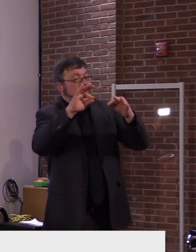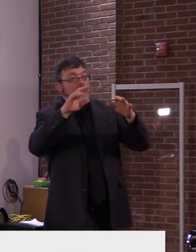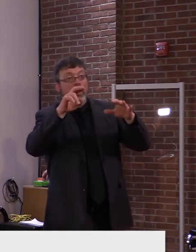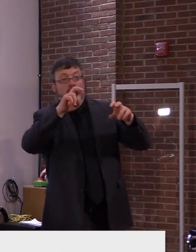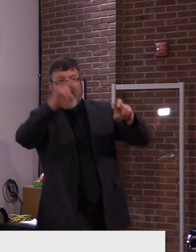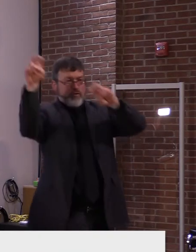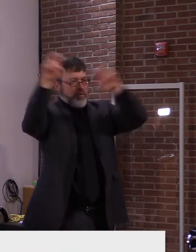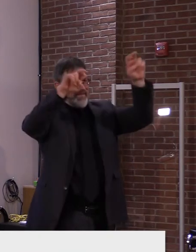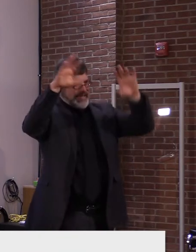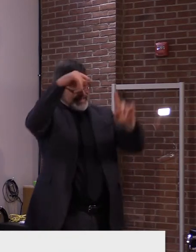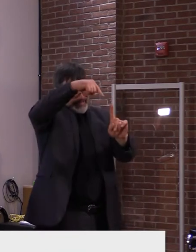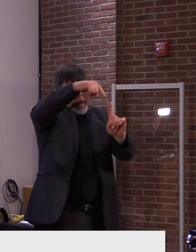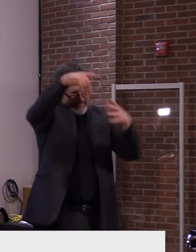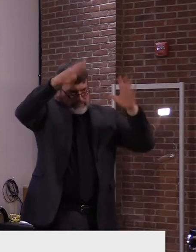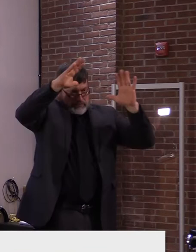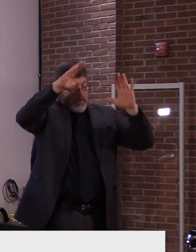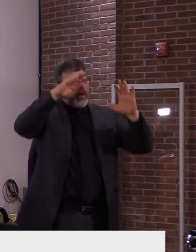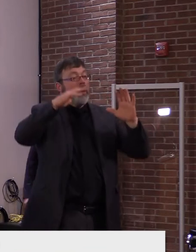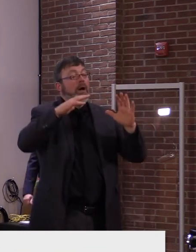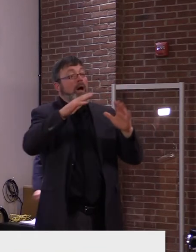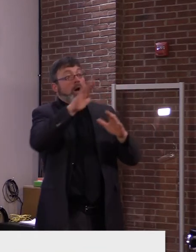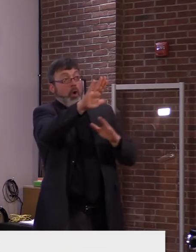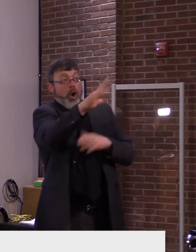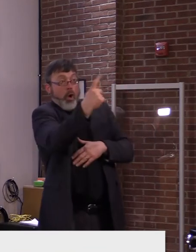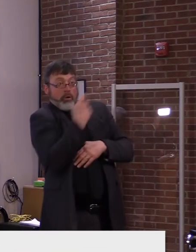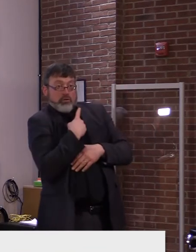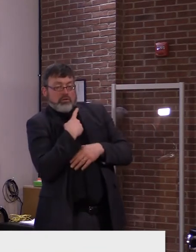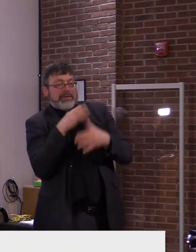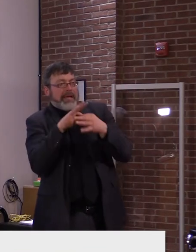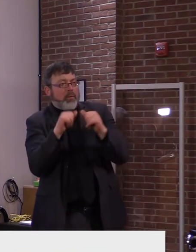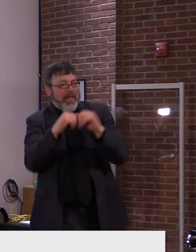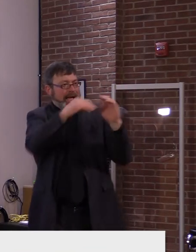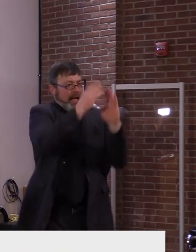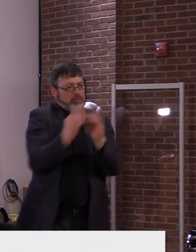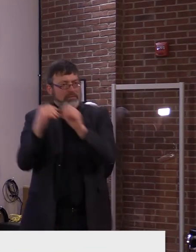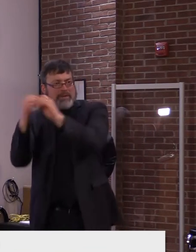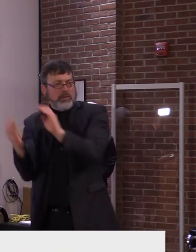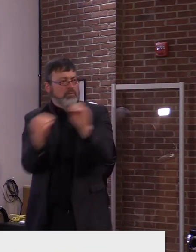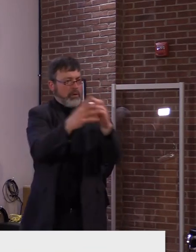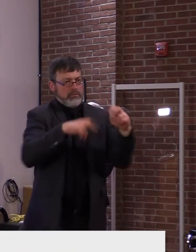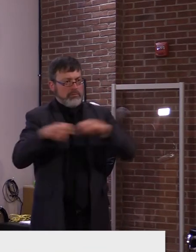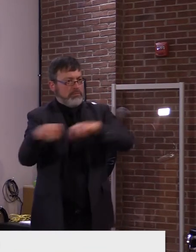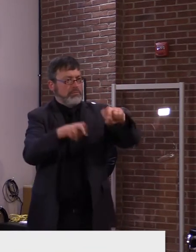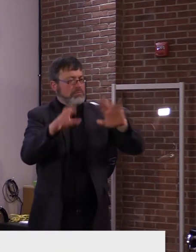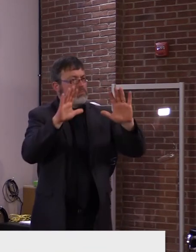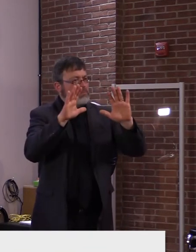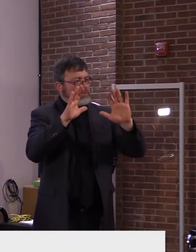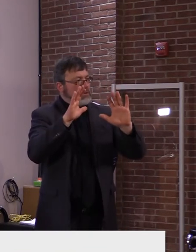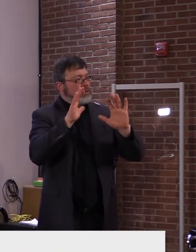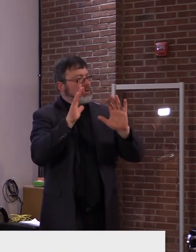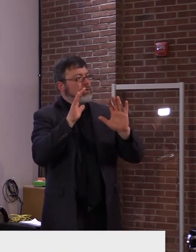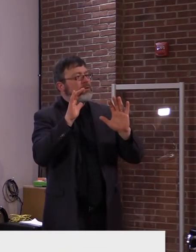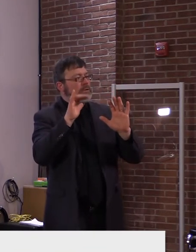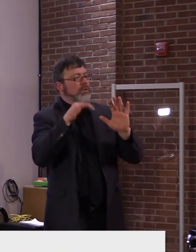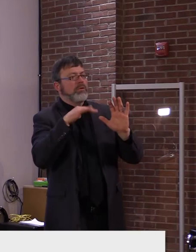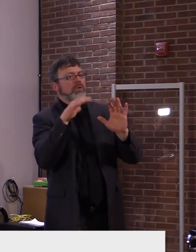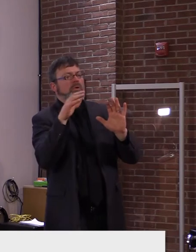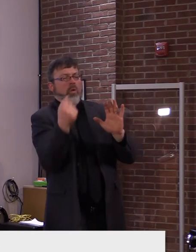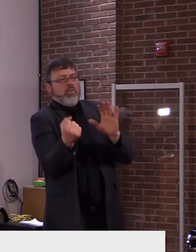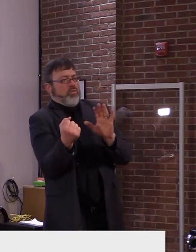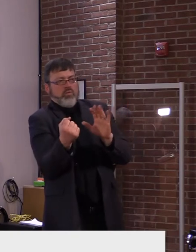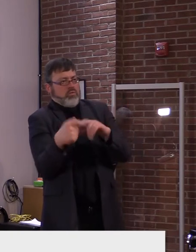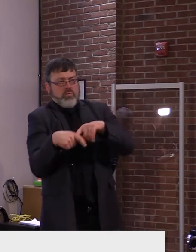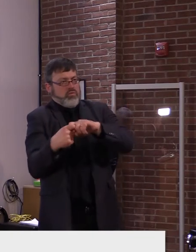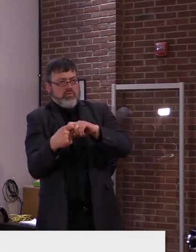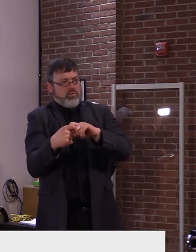other questions that might come along. And I'm sure that we'll, we'll get a number of them over the next few days, but, but this is why we want